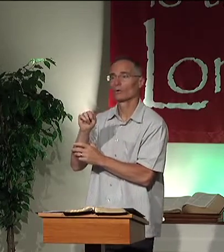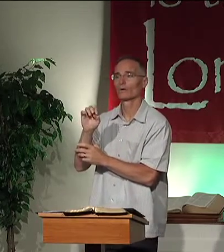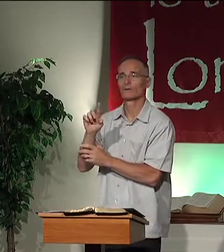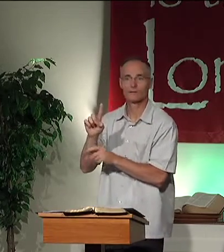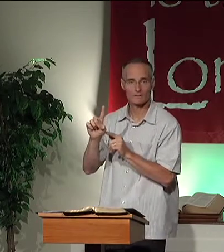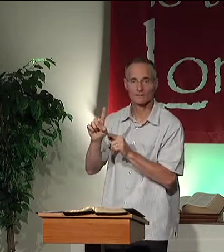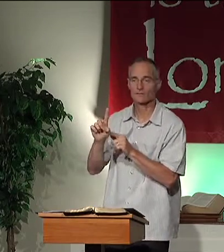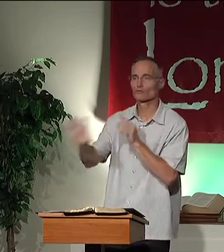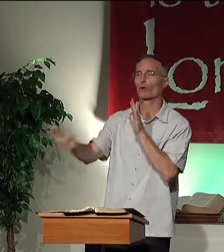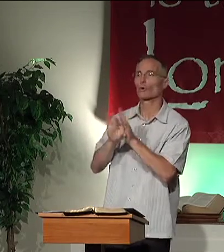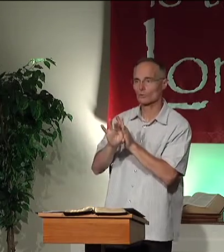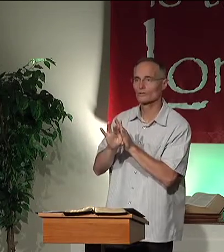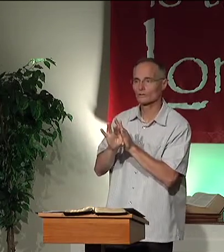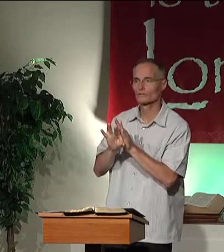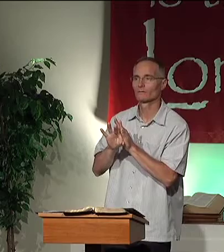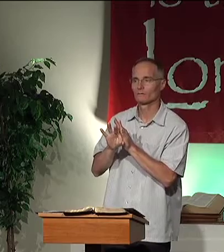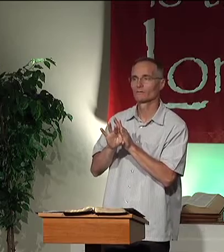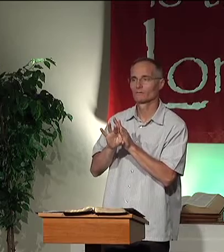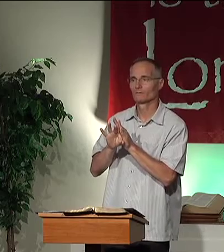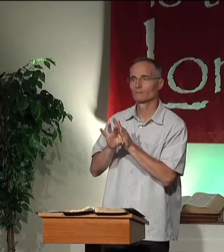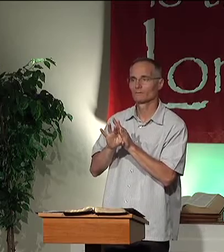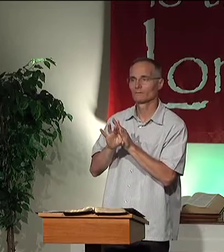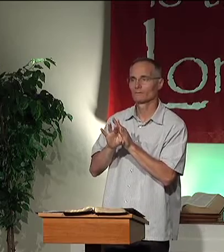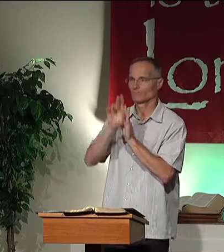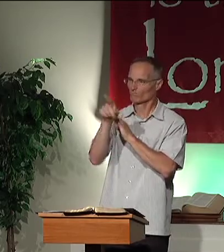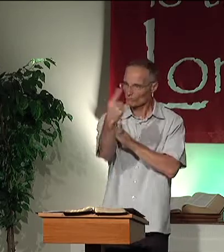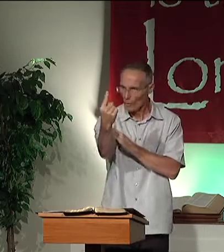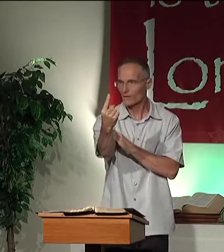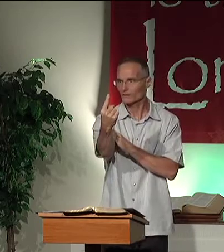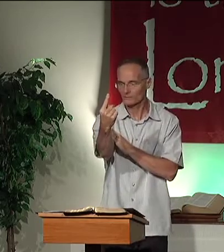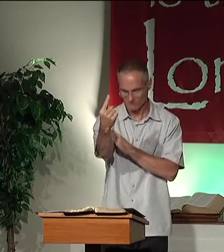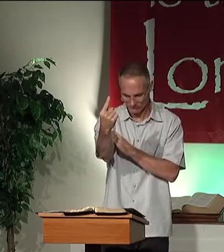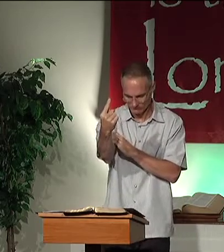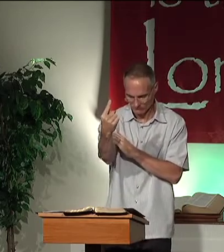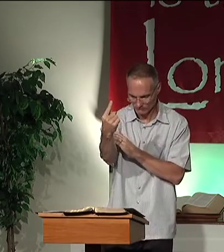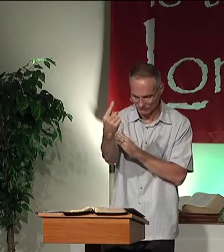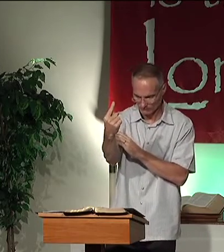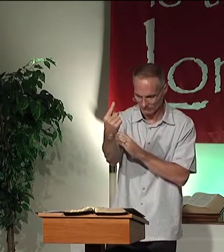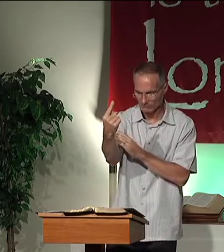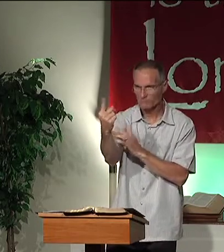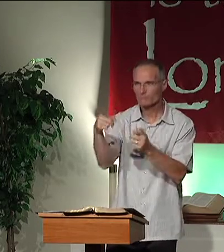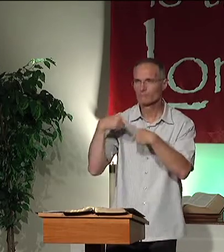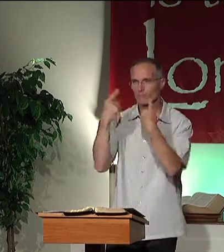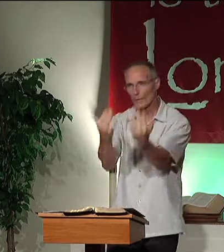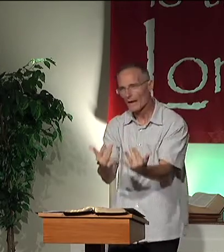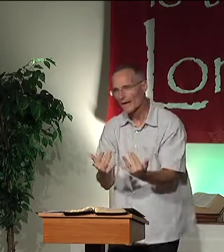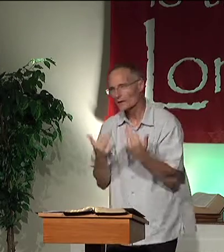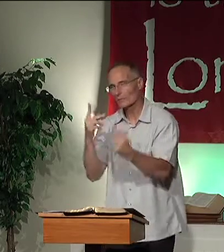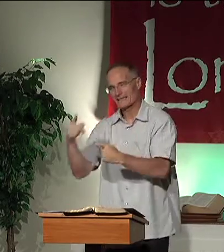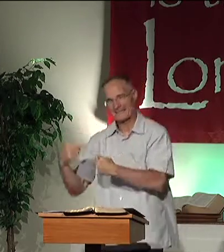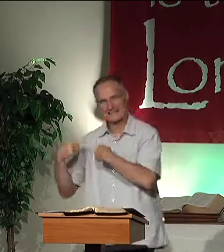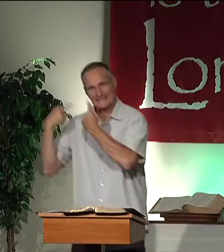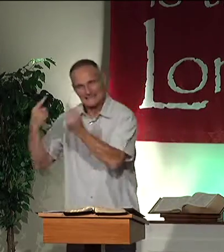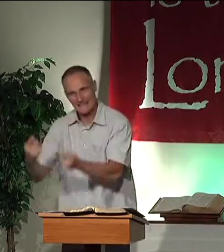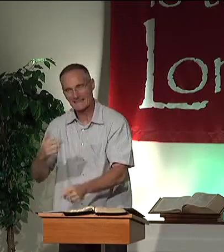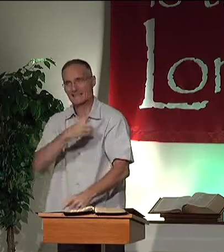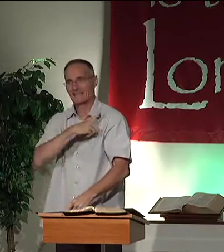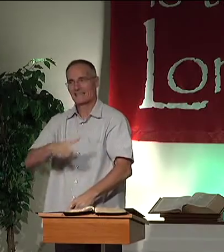Meaning, you are the anointed one, the chosen one. You are the one. You are the one we have been